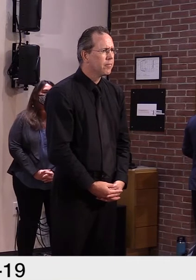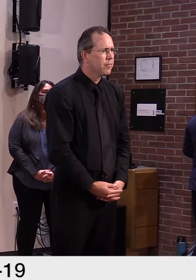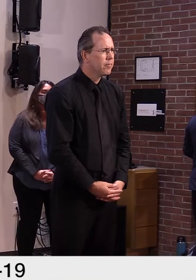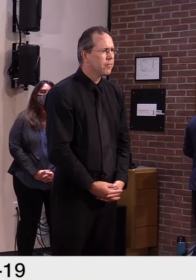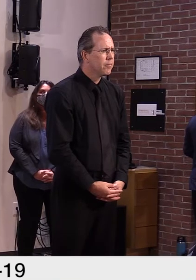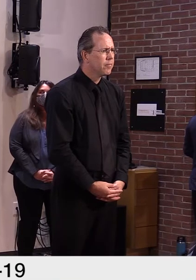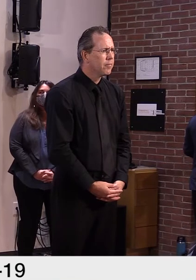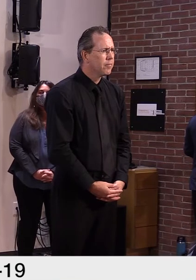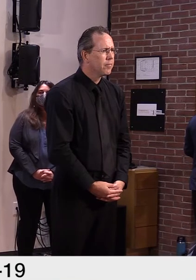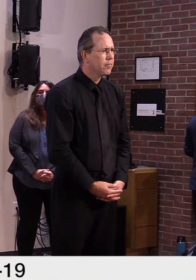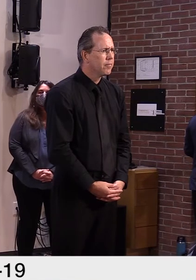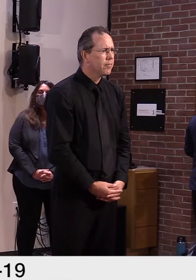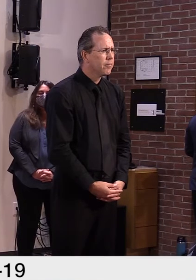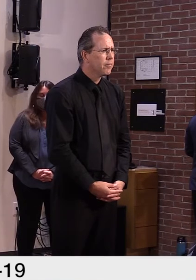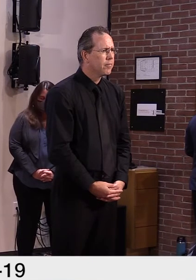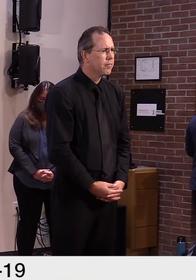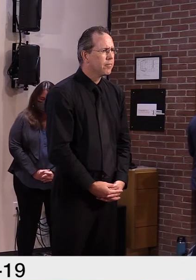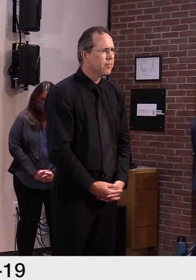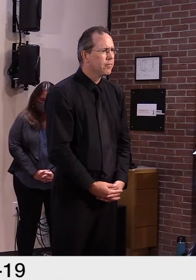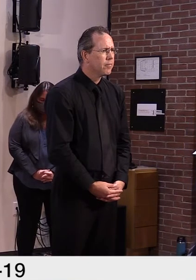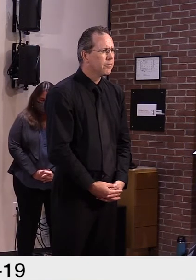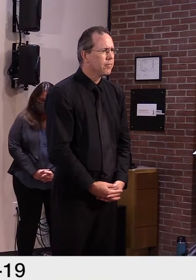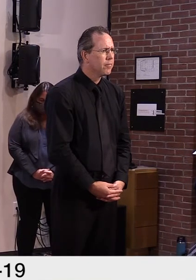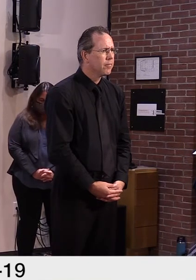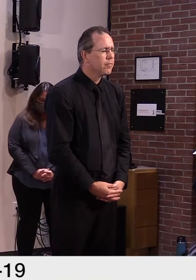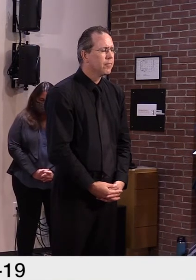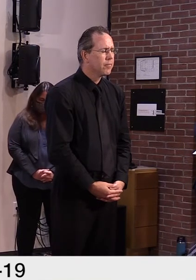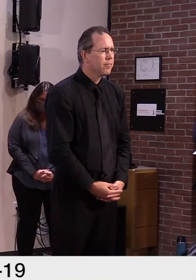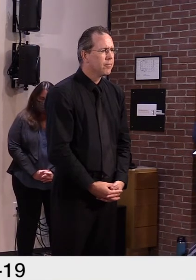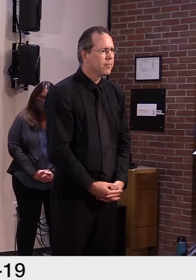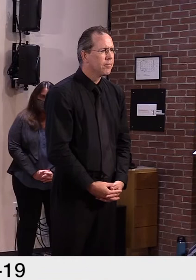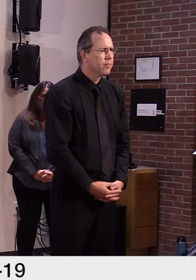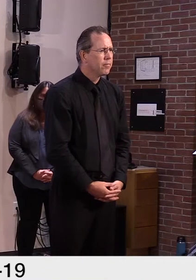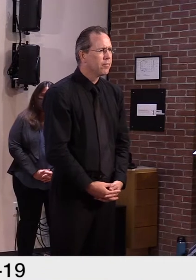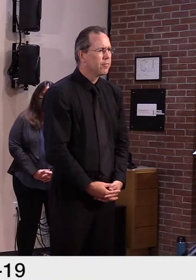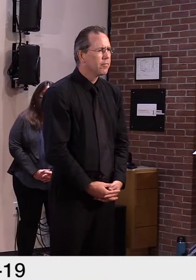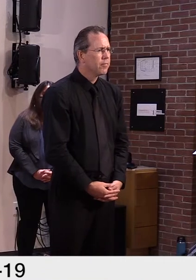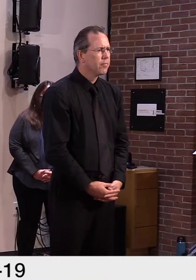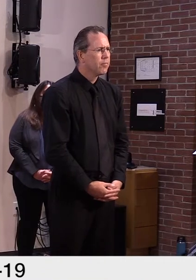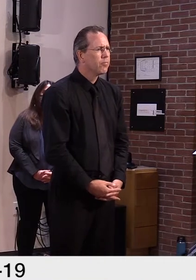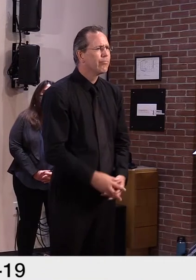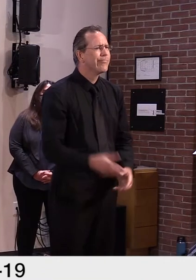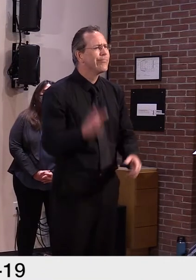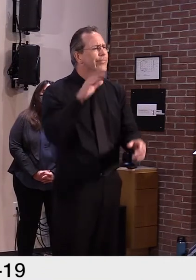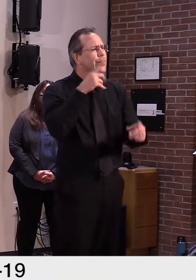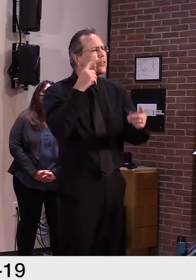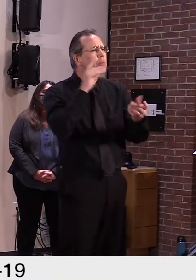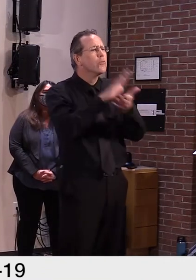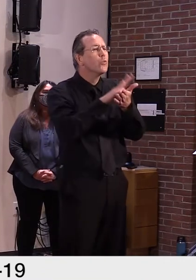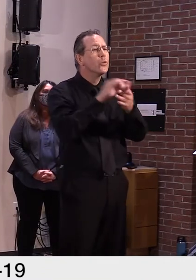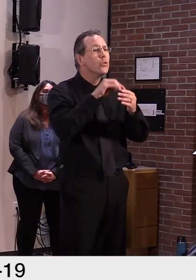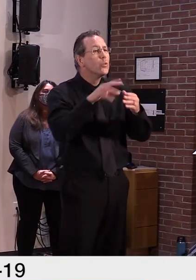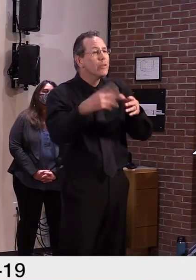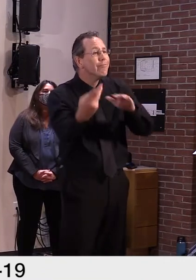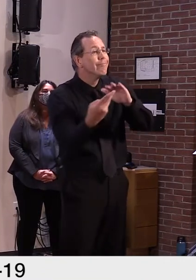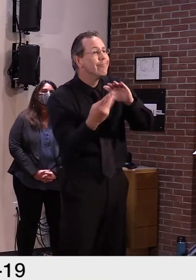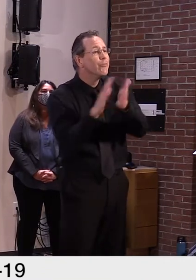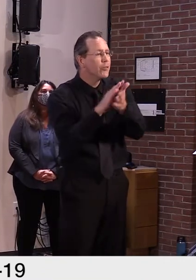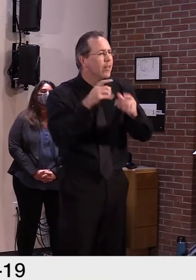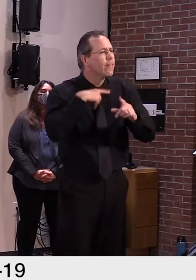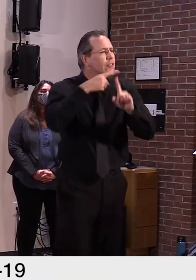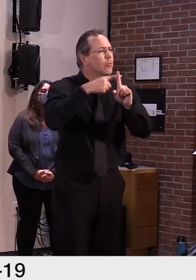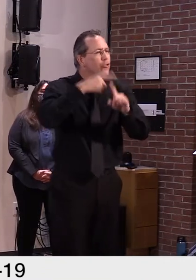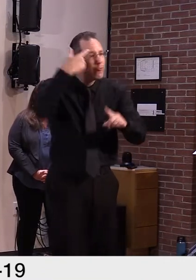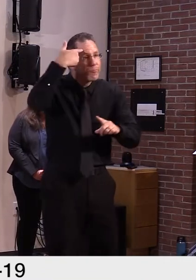address some aspect of that relative to the cold temperature. So there's been some debate in the scientific community